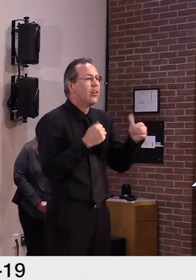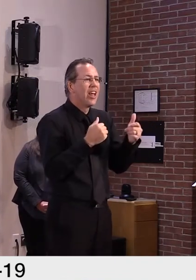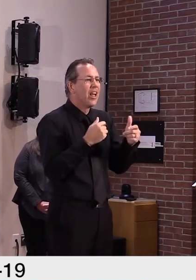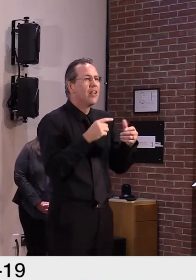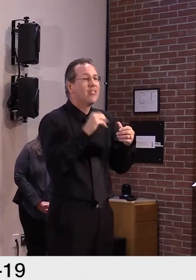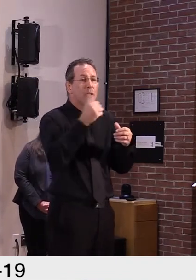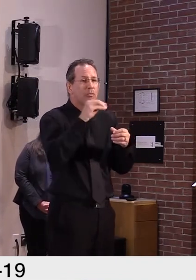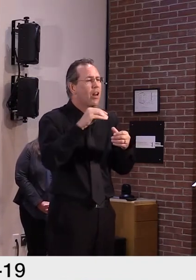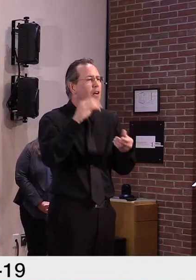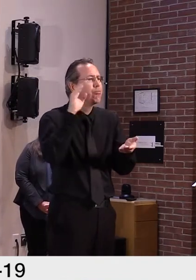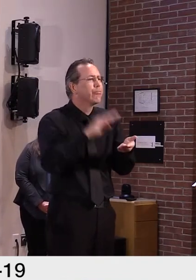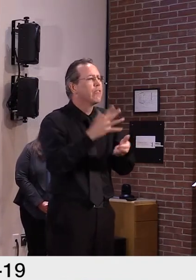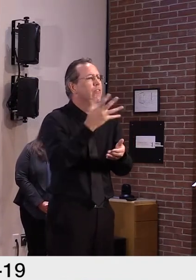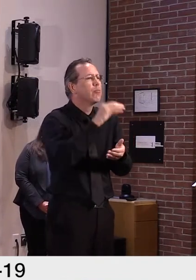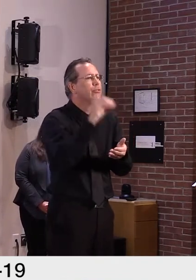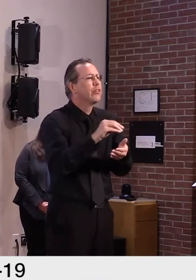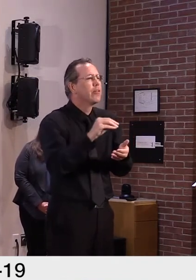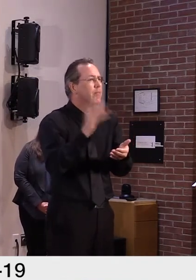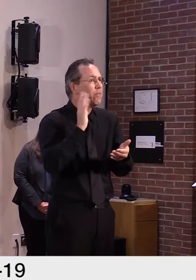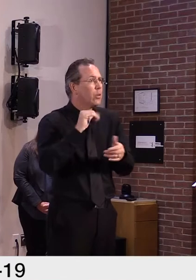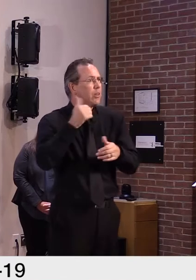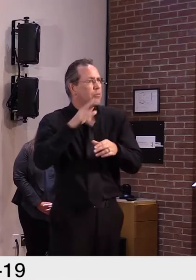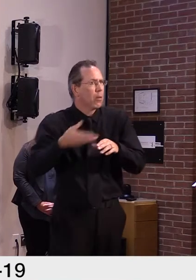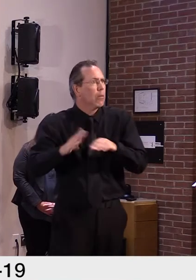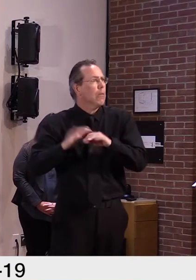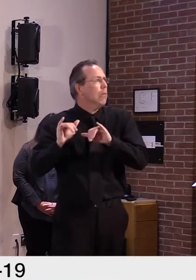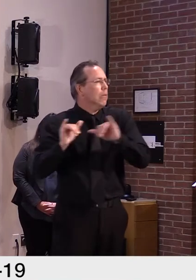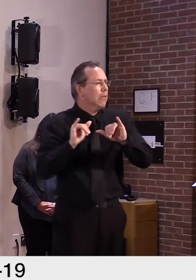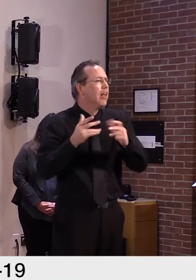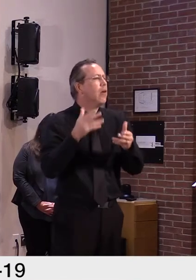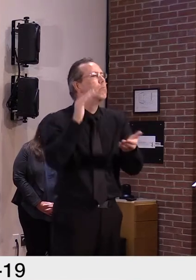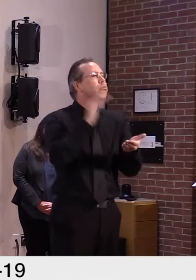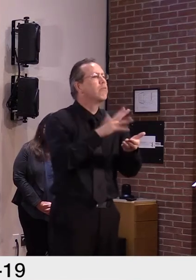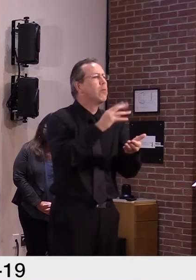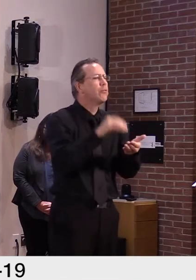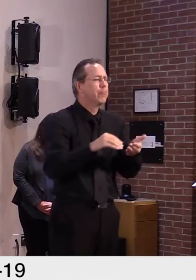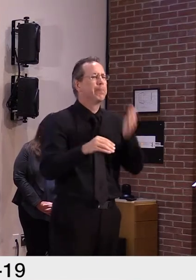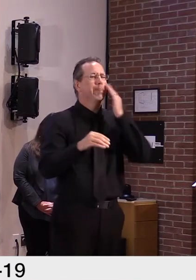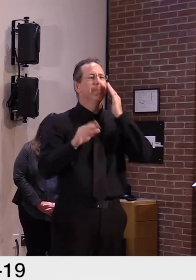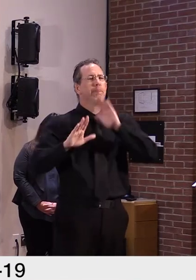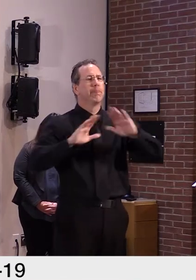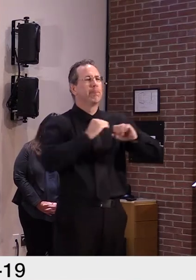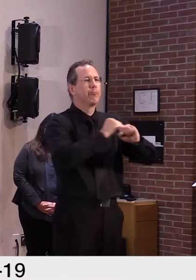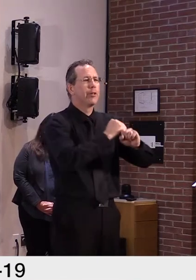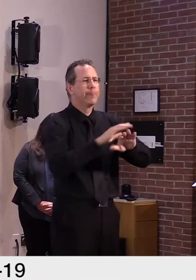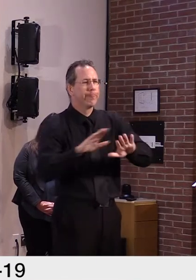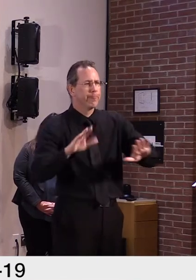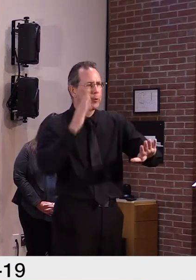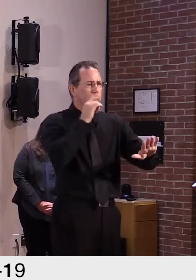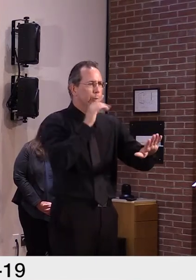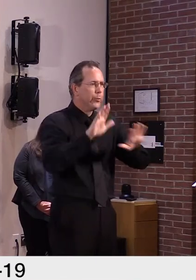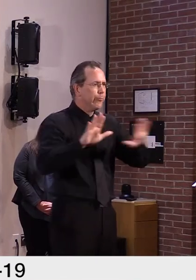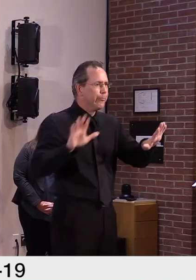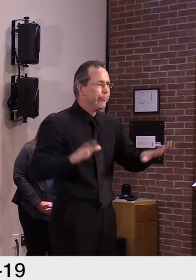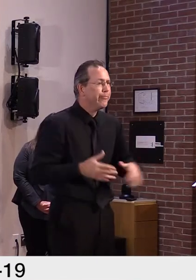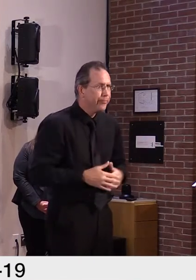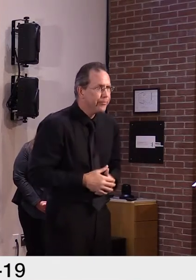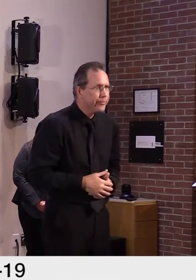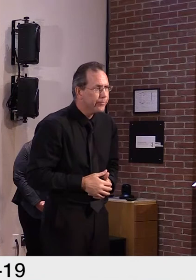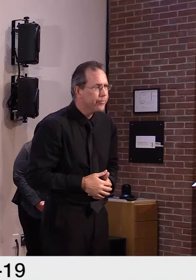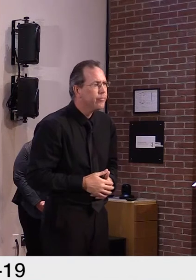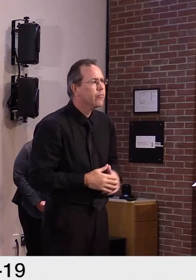quarantined because you need had the degree of contact with someone with COVID that could put you at risk and then put others at risk.